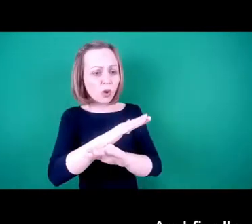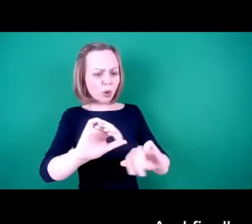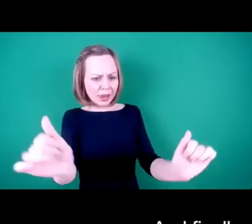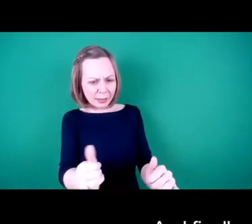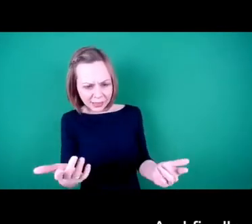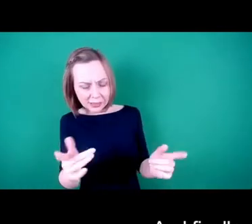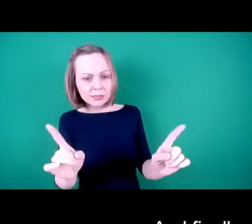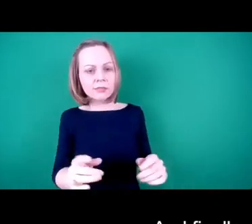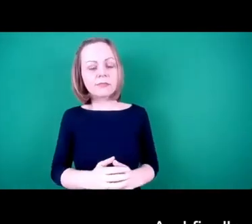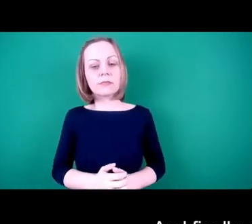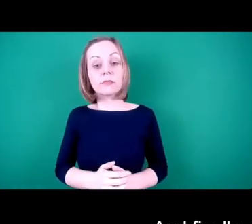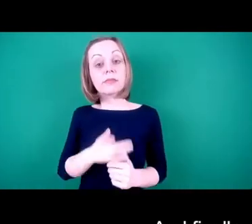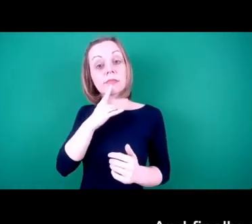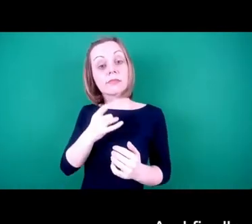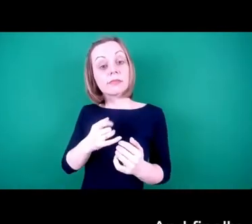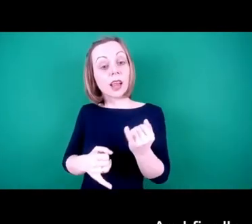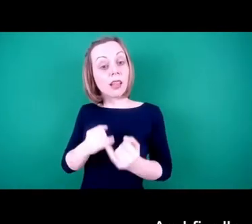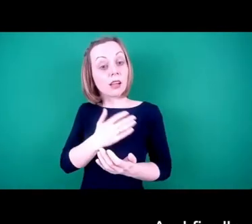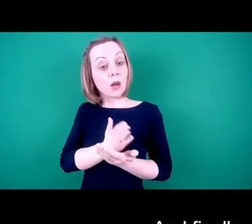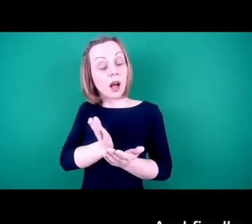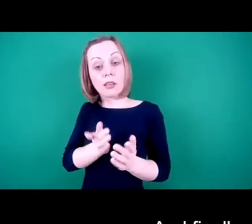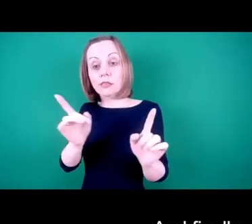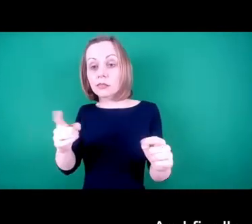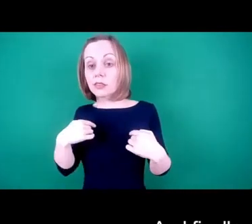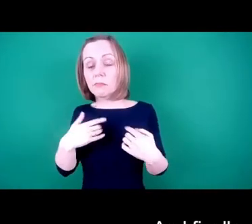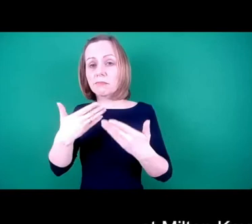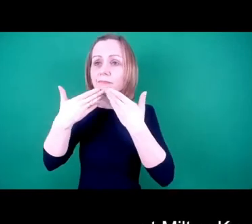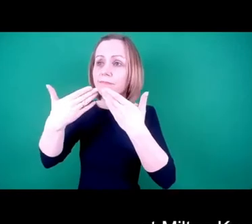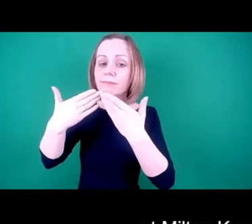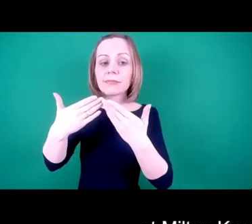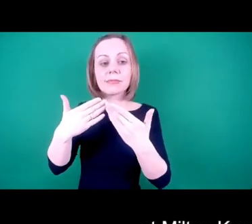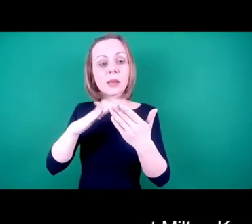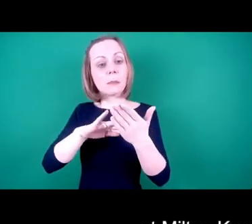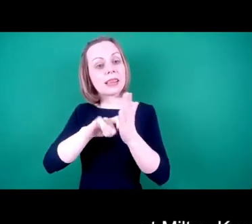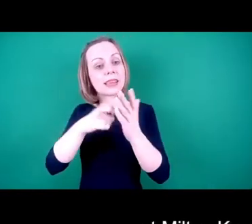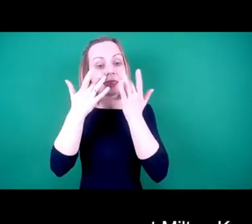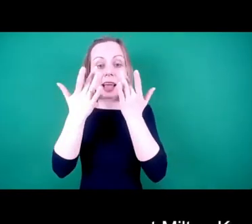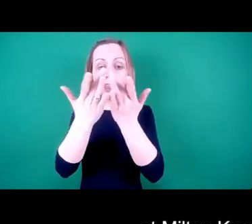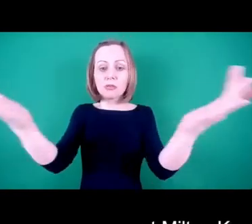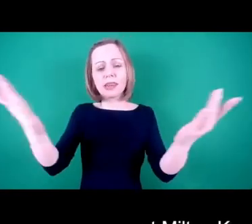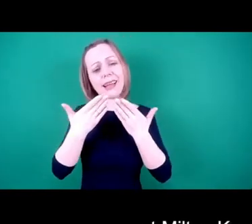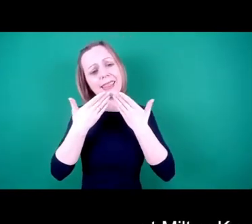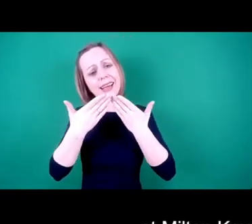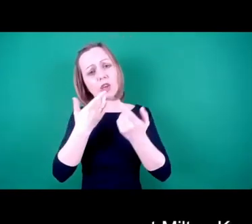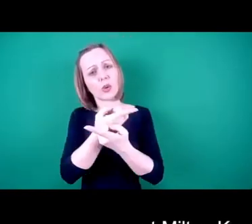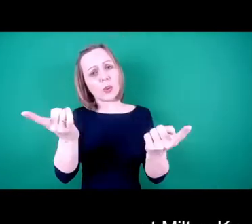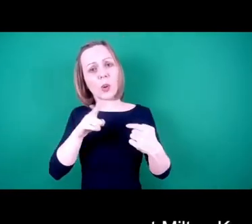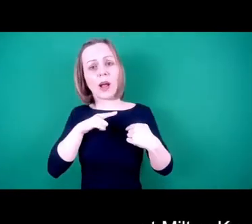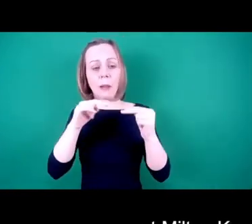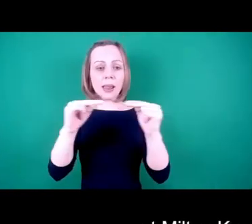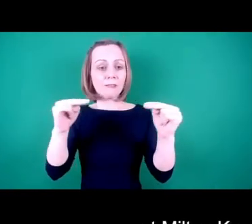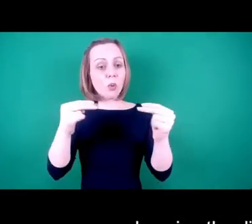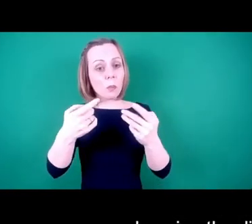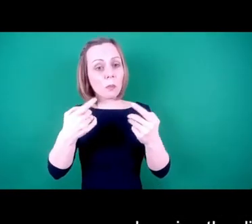And finally, I'd just like to express my thanks to colleagues at Milton Keynes Gallery for providing this platform and for keeping the